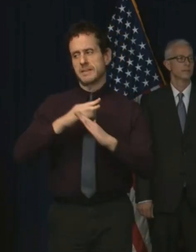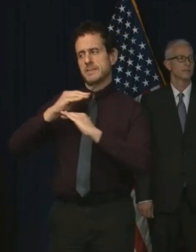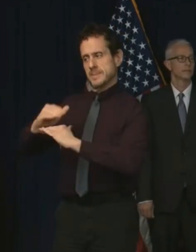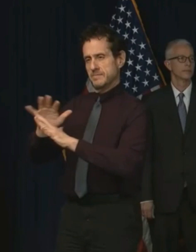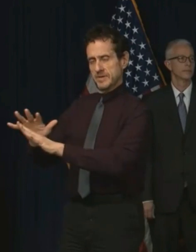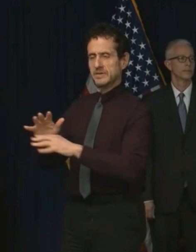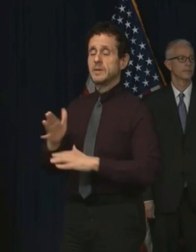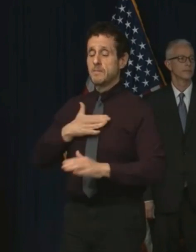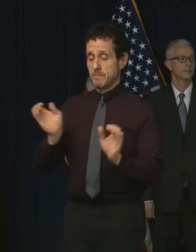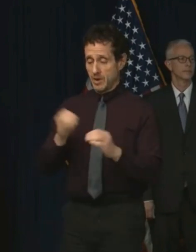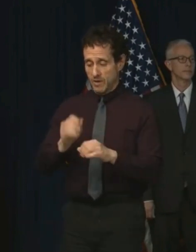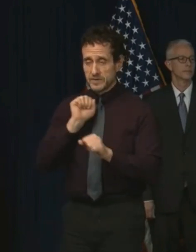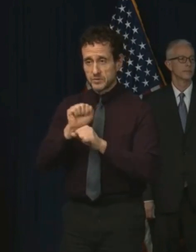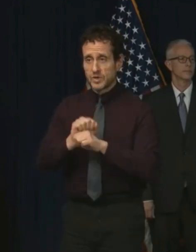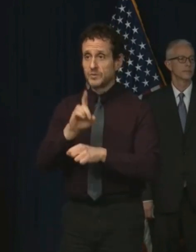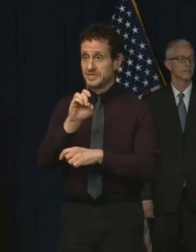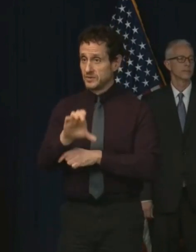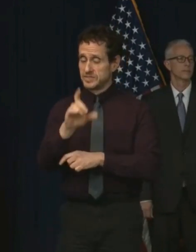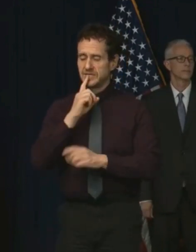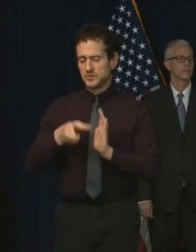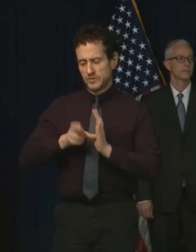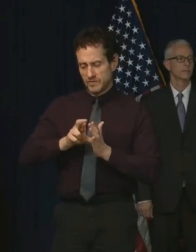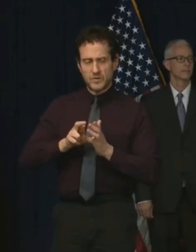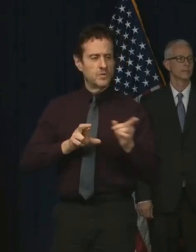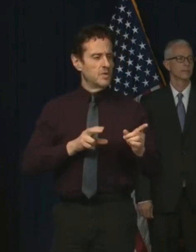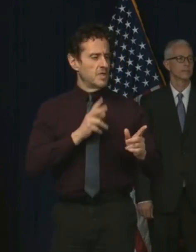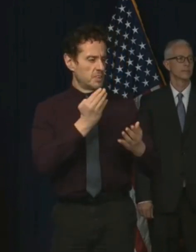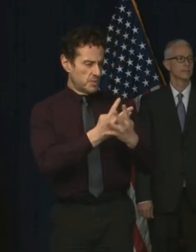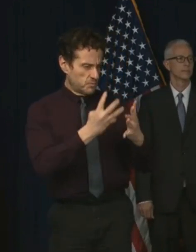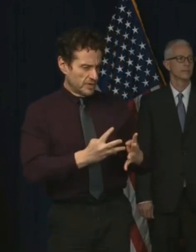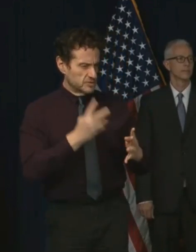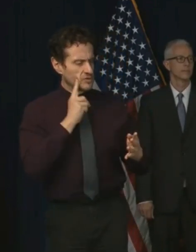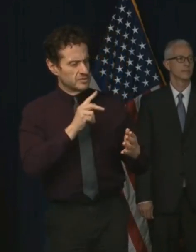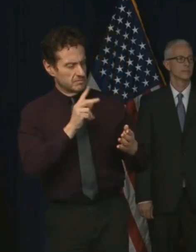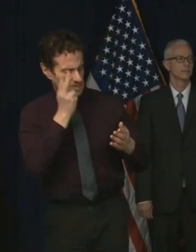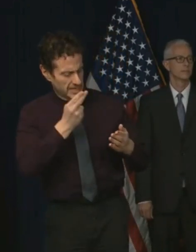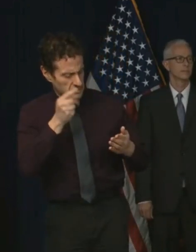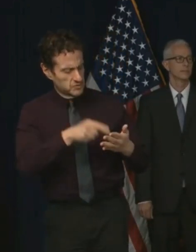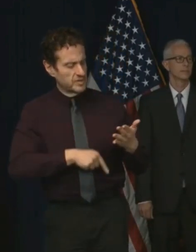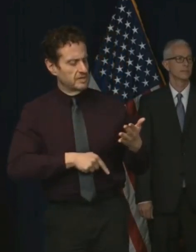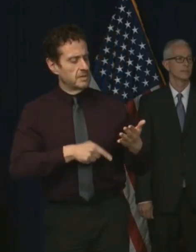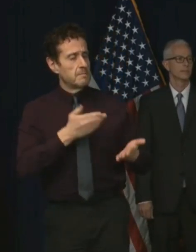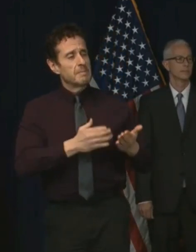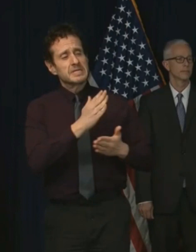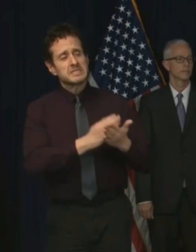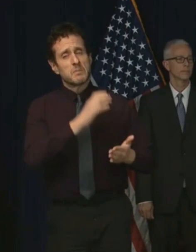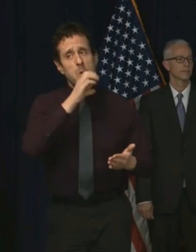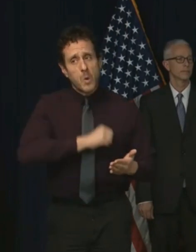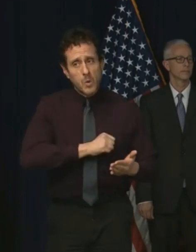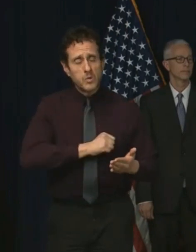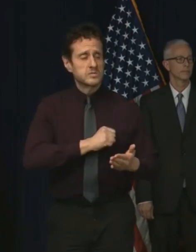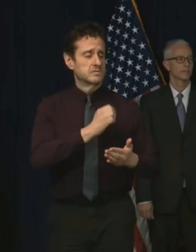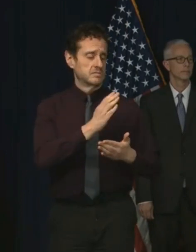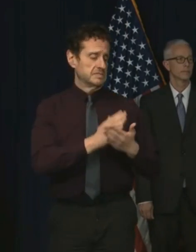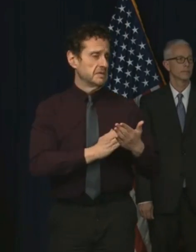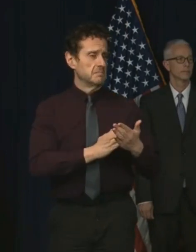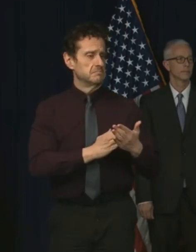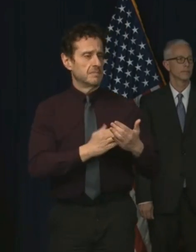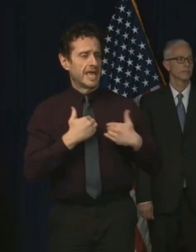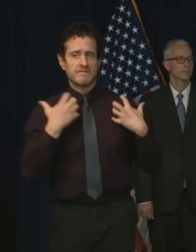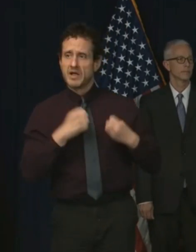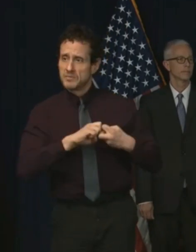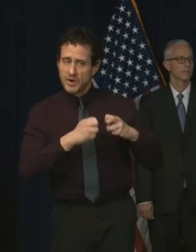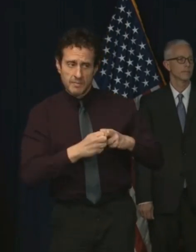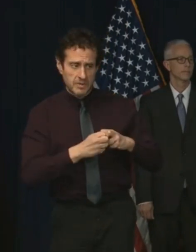Corrections to review the histories of all of our inmates to prioritize the release of older and more vulnerable residents while